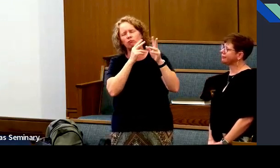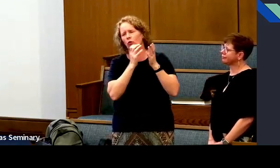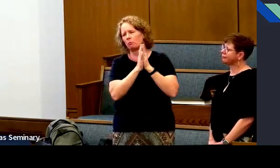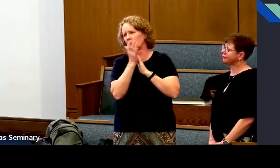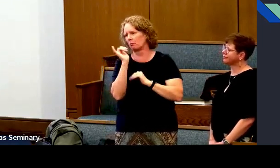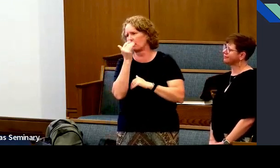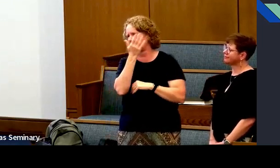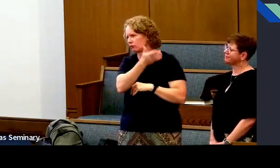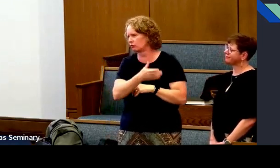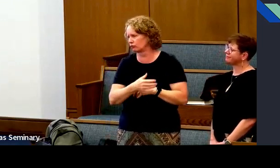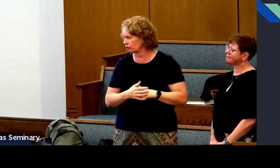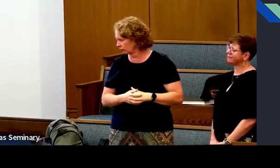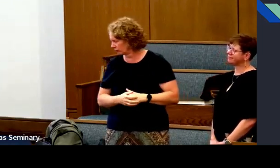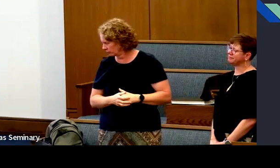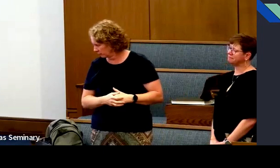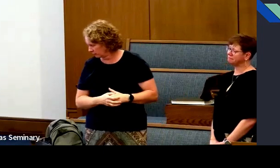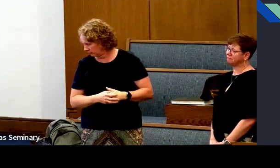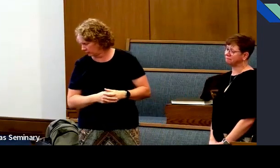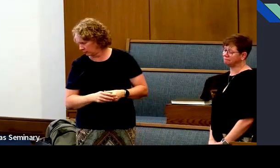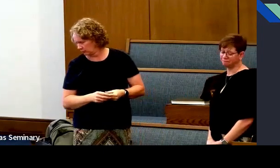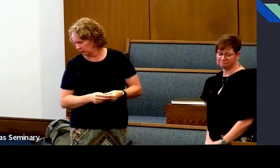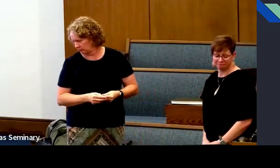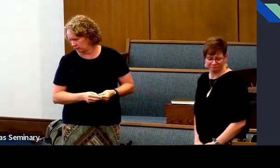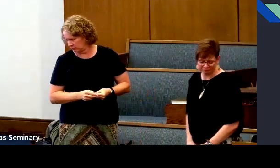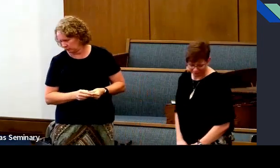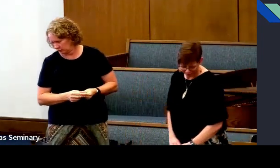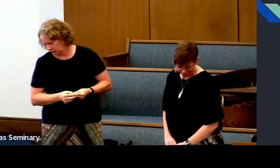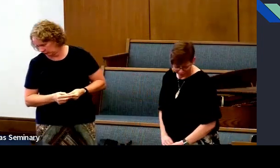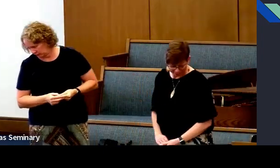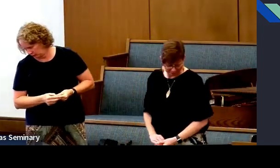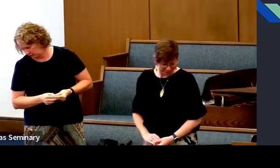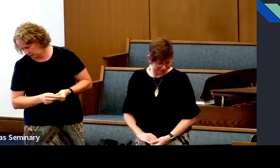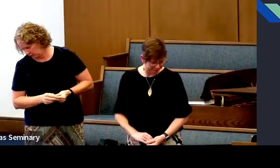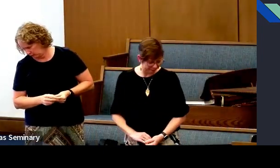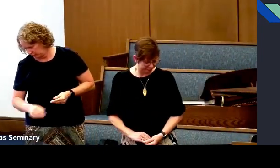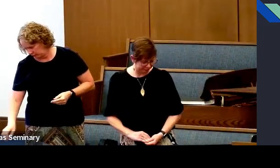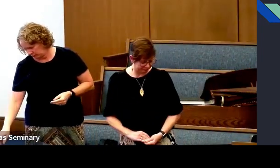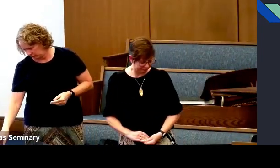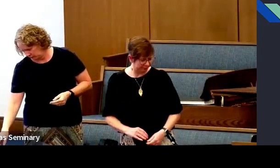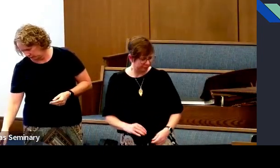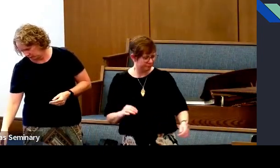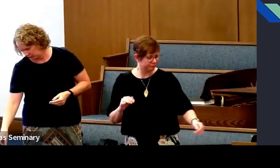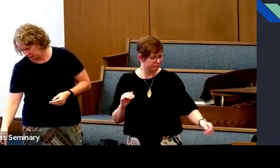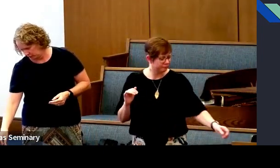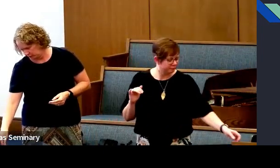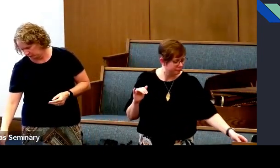and look for ways to improve and become like them. Yeah.